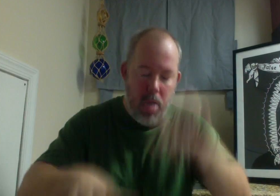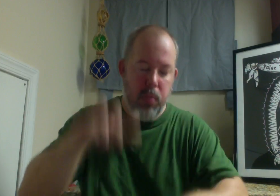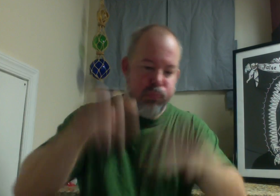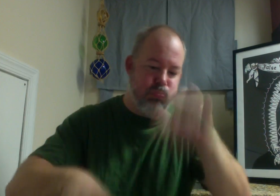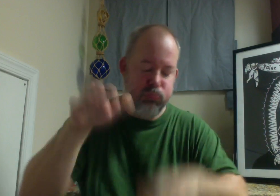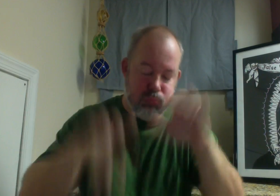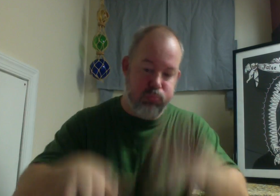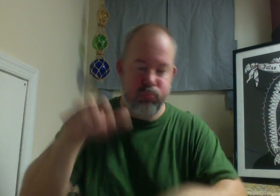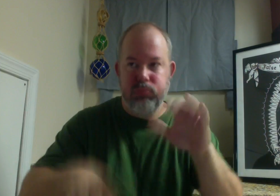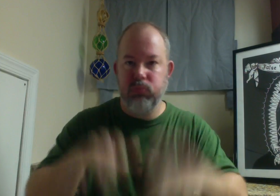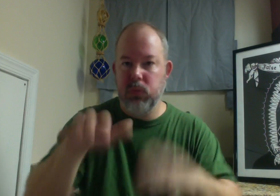I can't look at it.